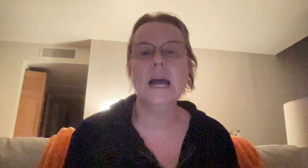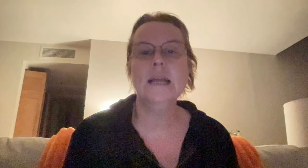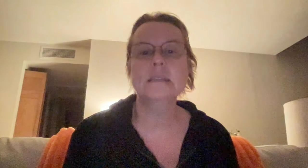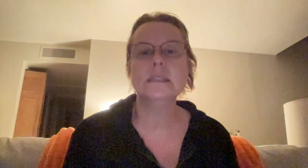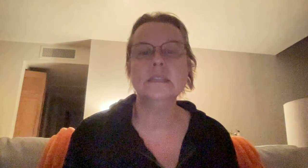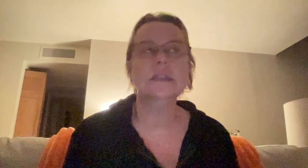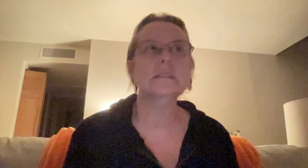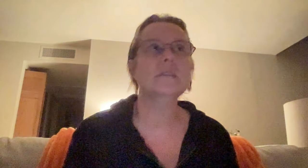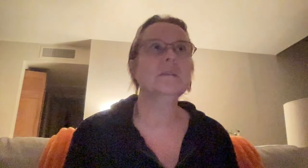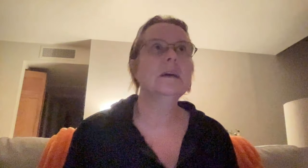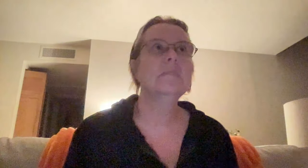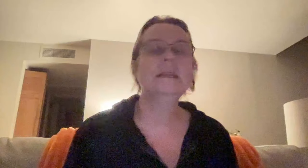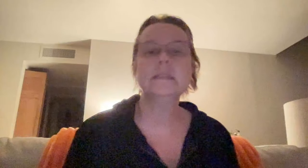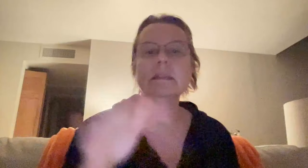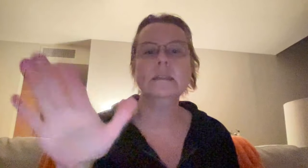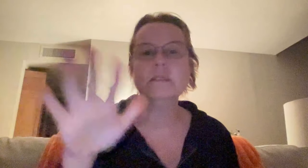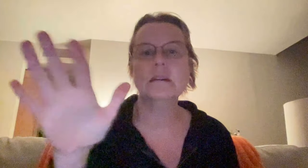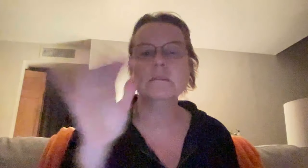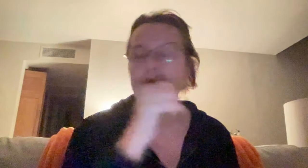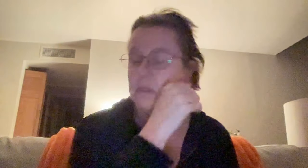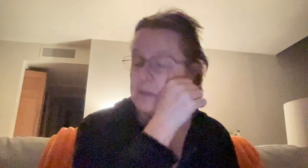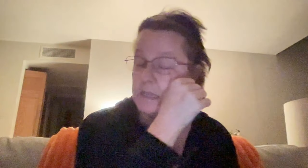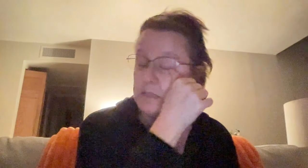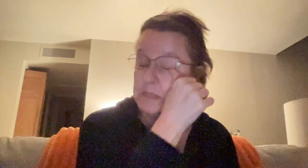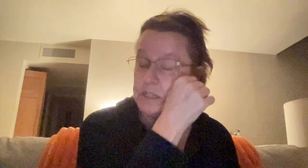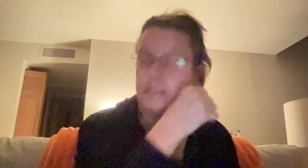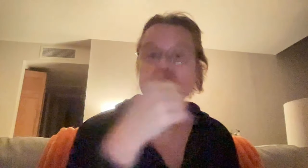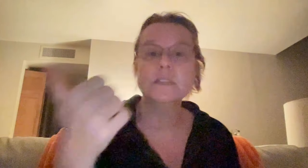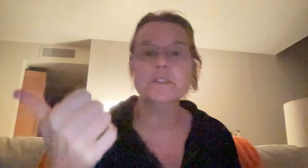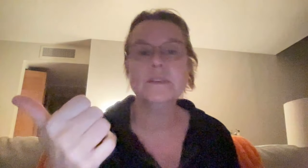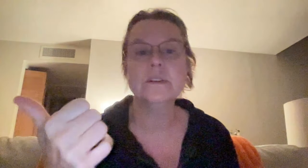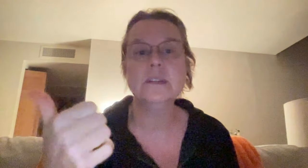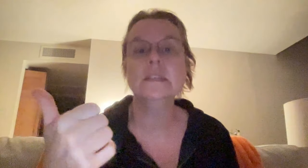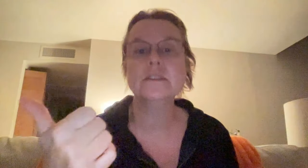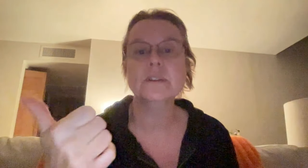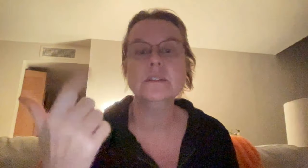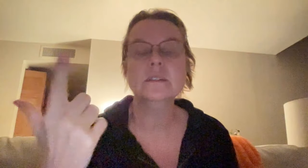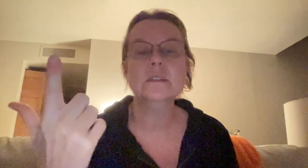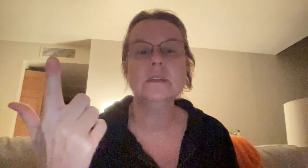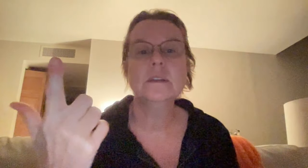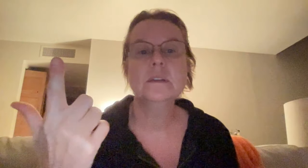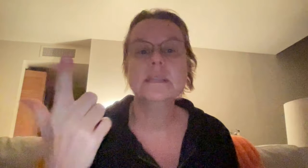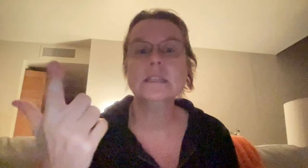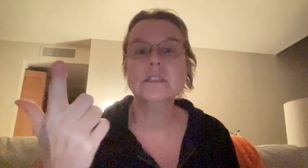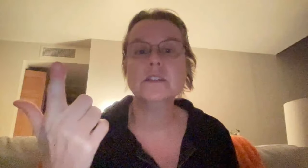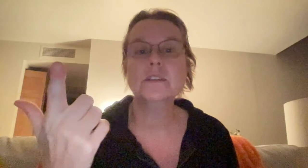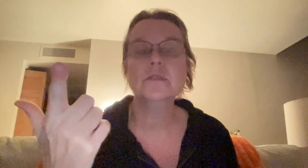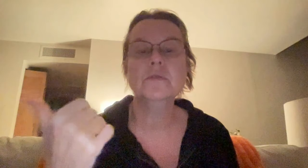ISTJs. So basically, without going into too much detail, introverts, sensors who